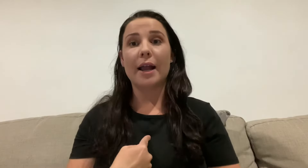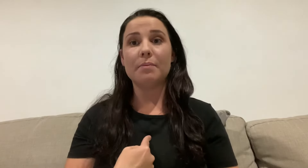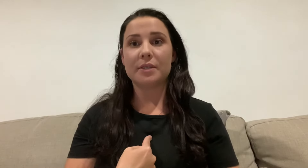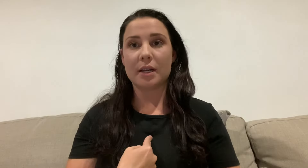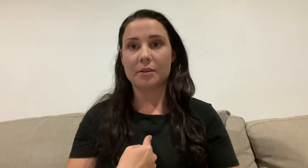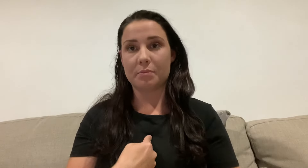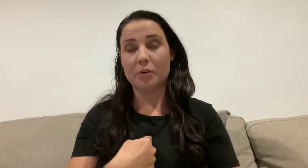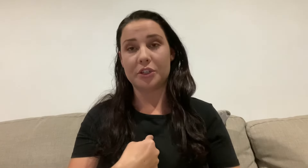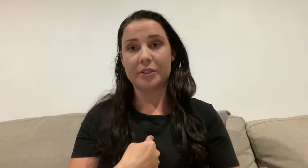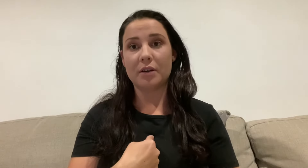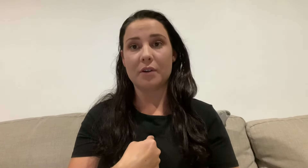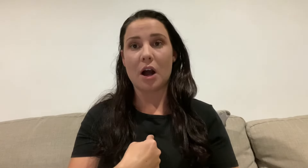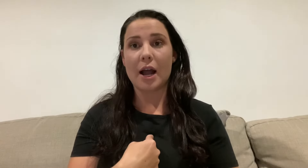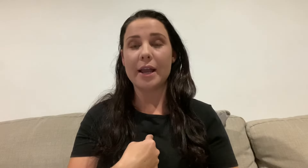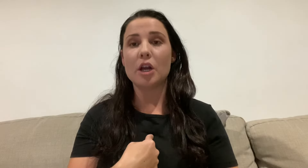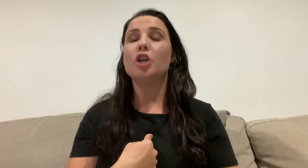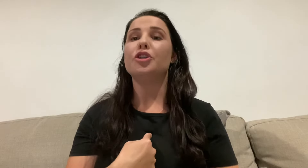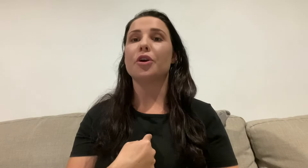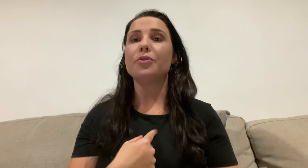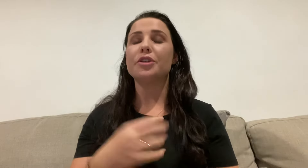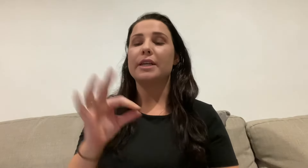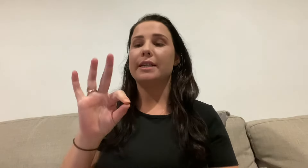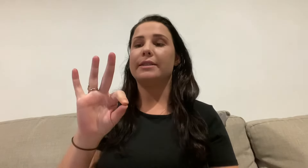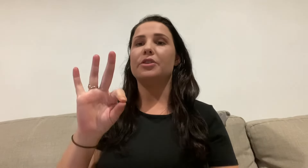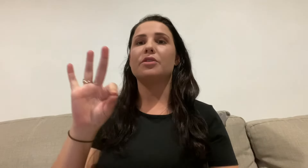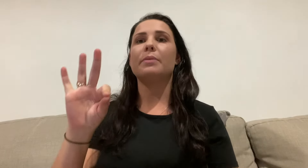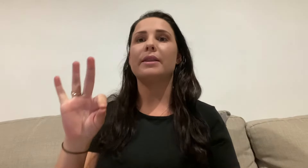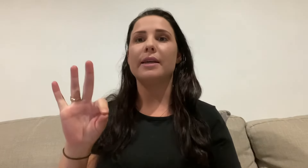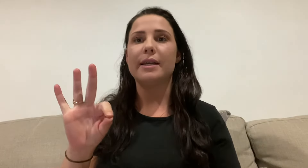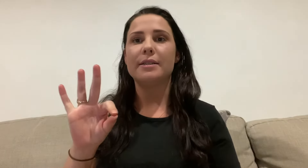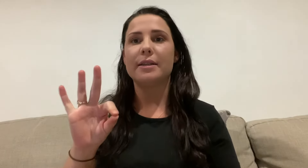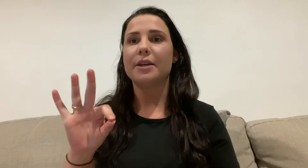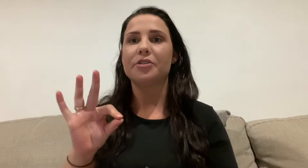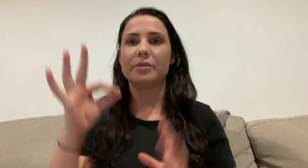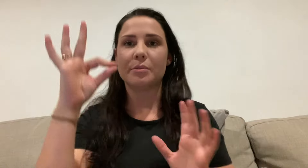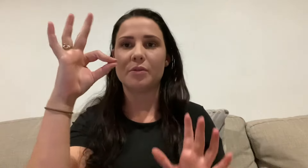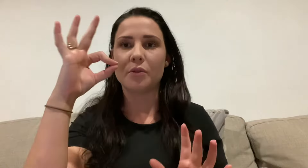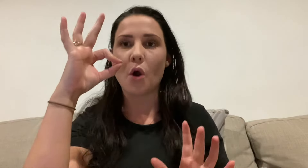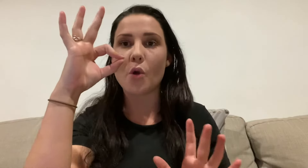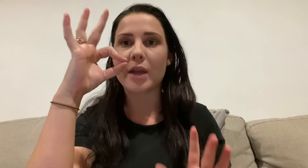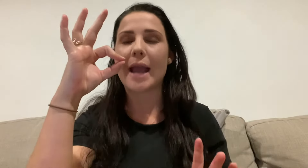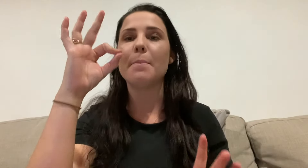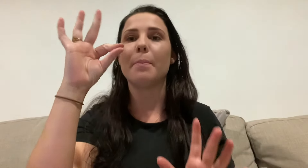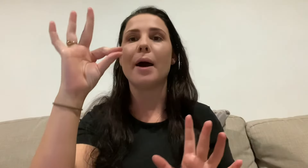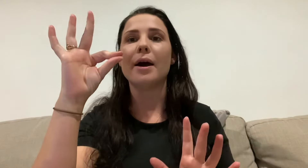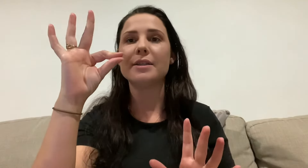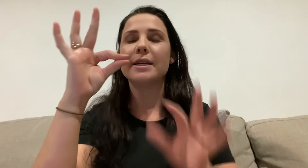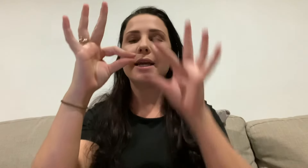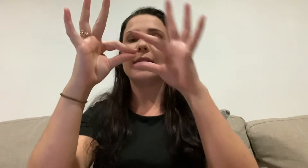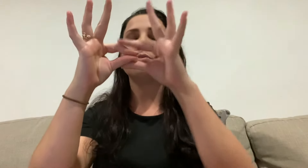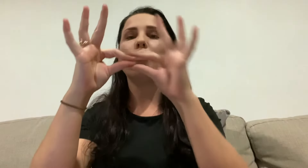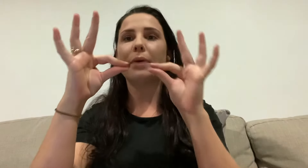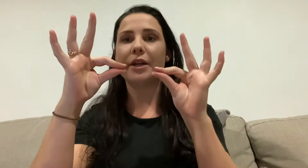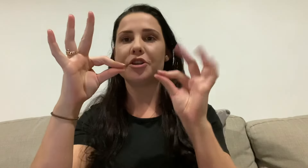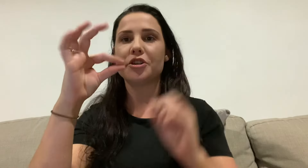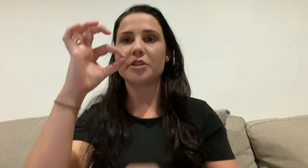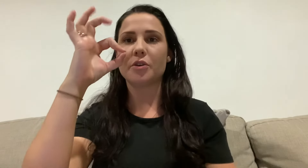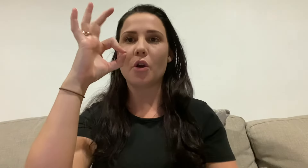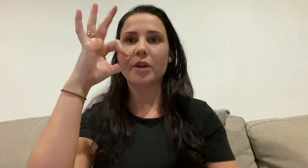sign point to yourself. I don't is you sort of make the international symbol for okay, but it's more pinched. So okay